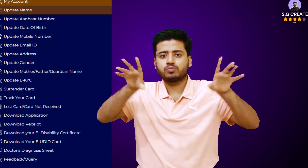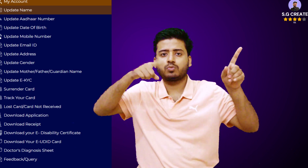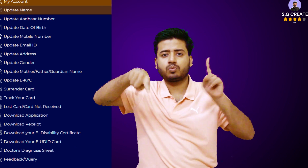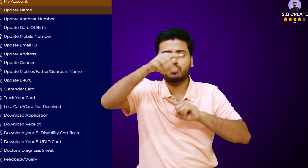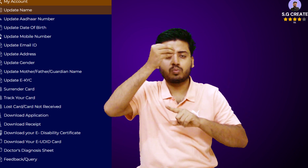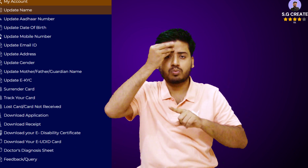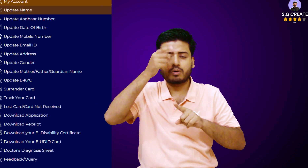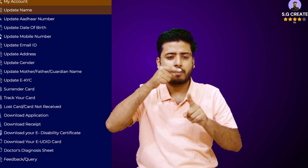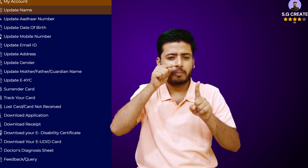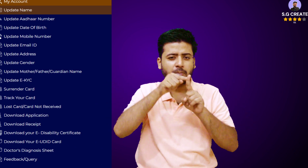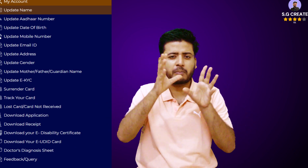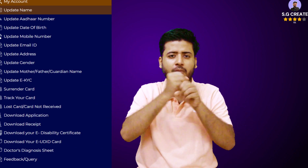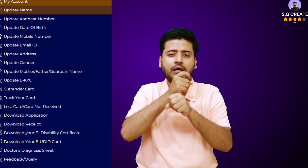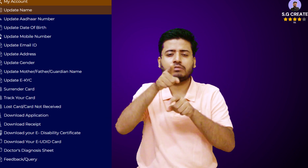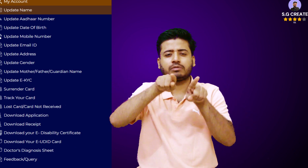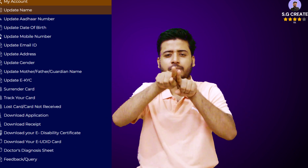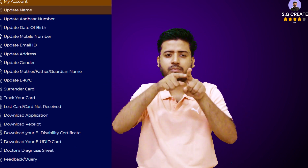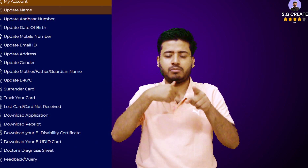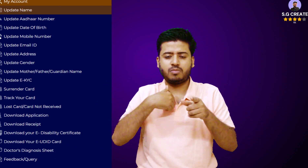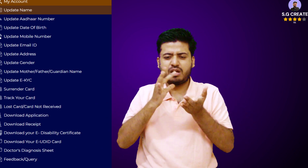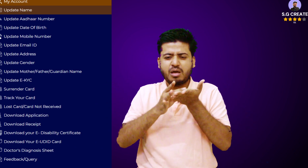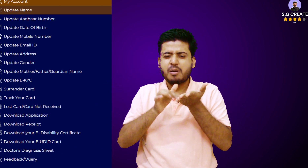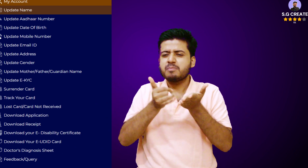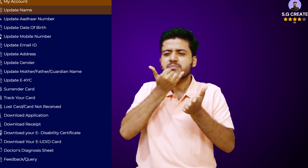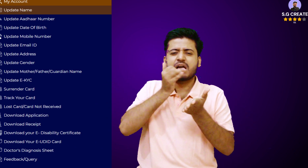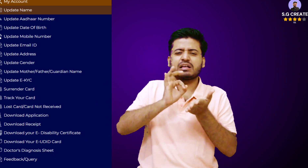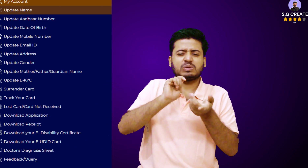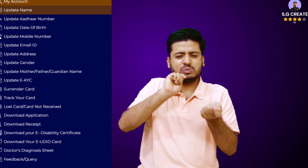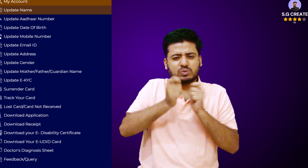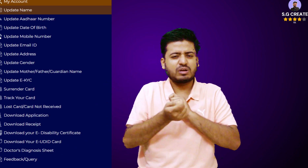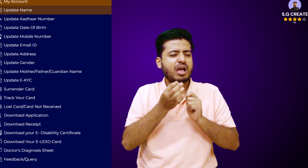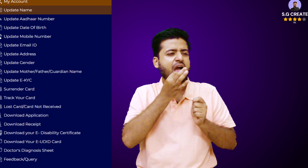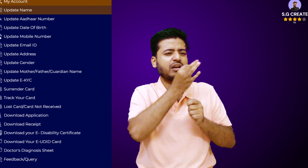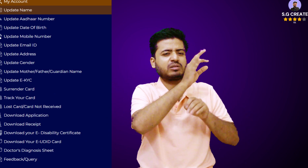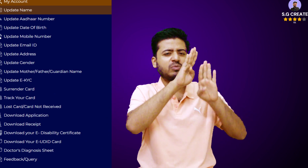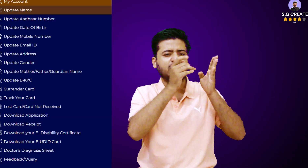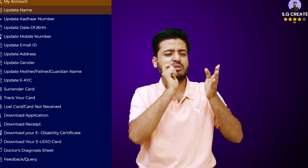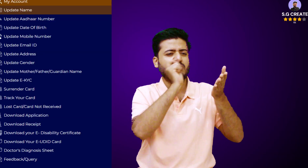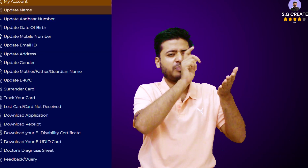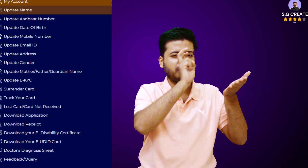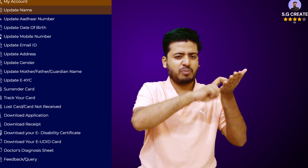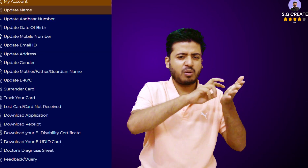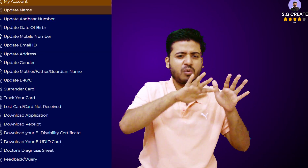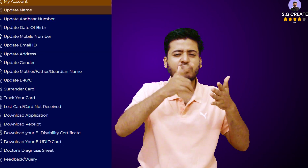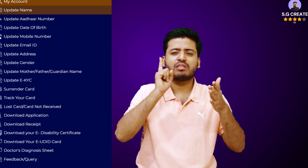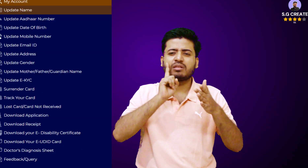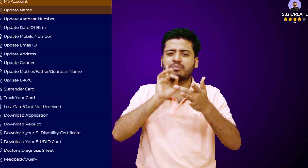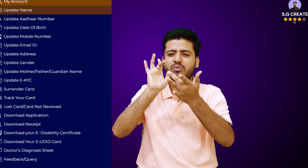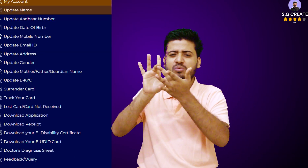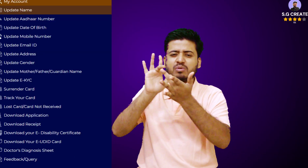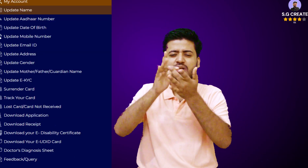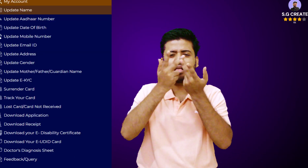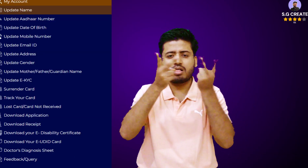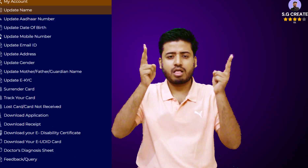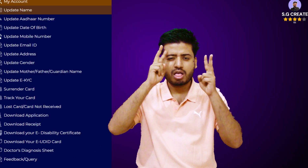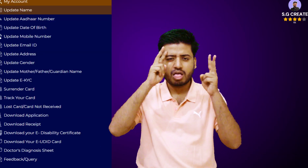Requirements An active Udeed card and its corresponding number. An Aadhaar number that is linked to your current phone number.